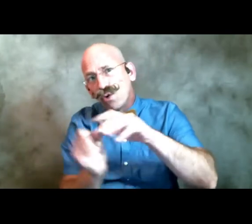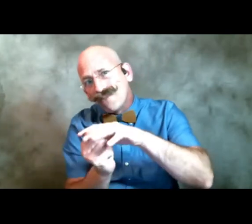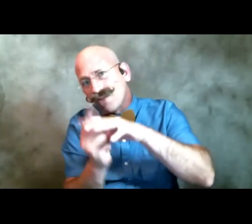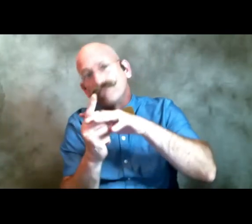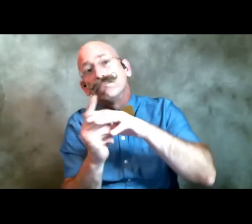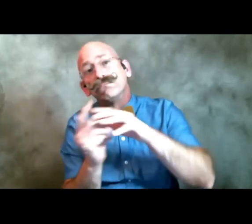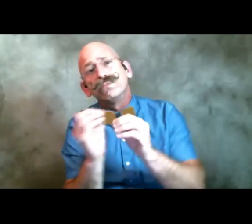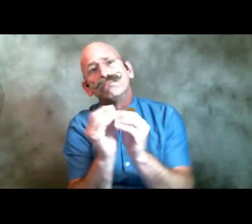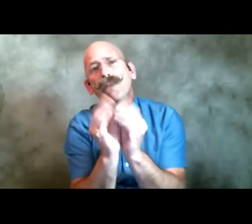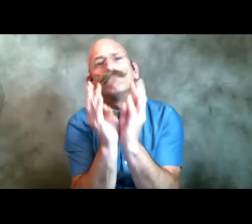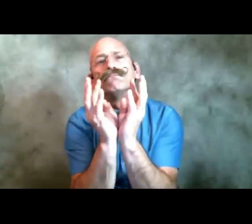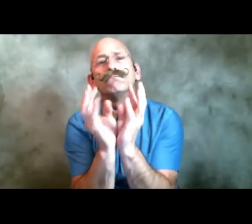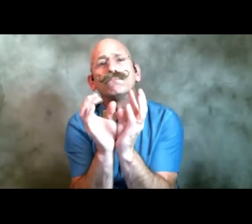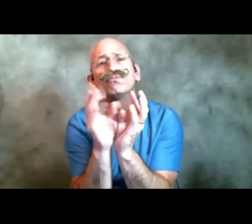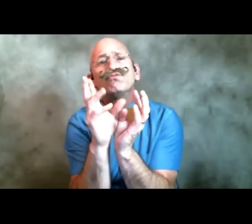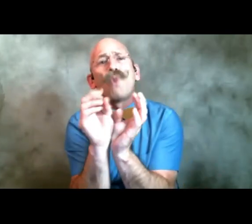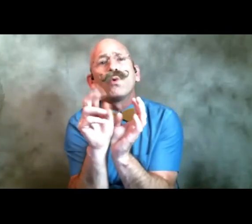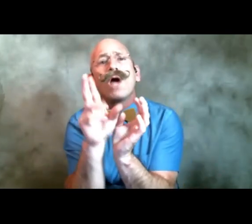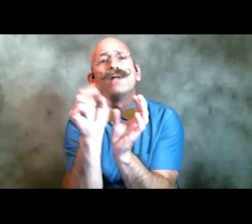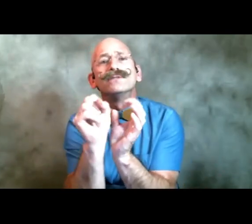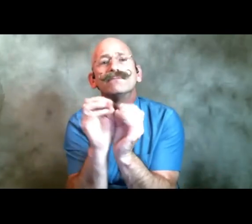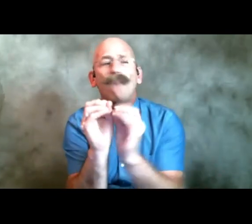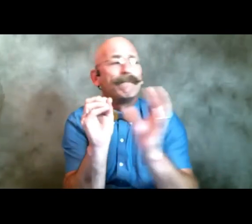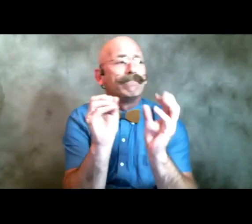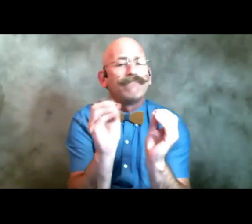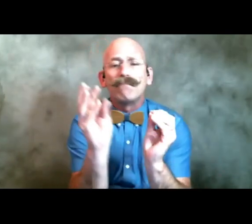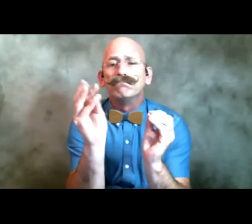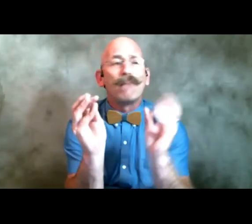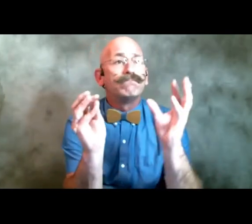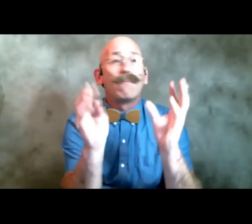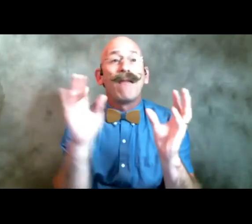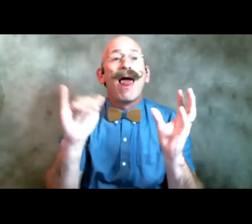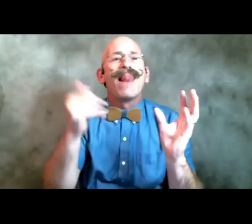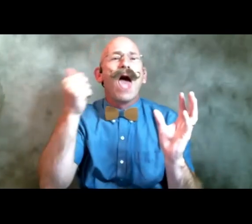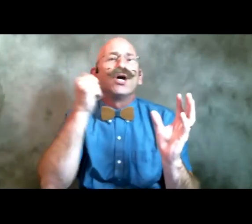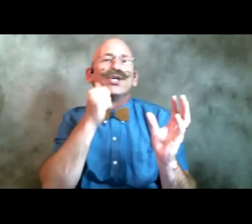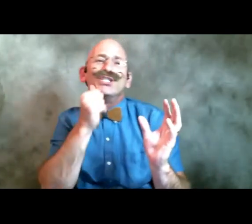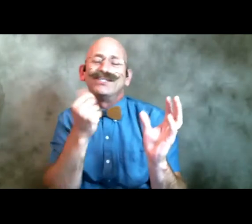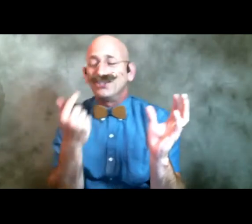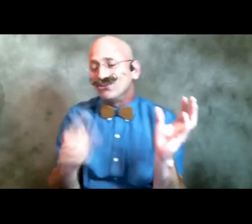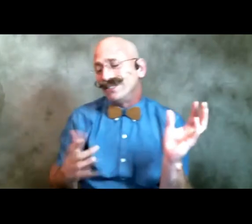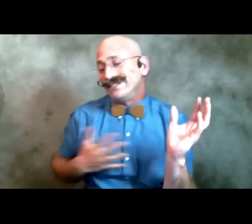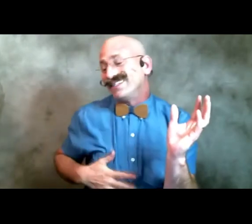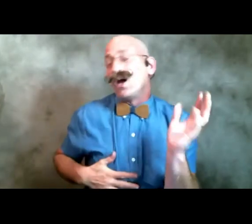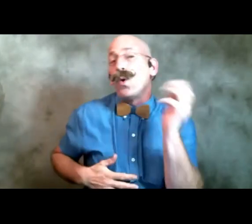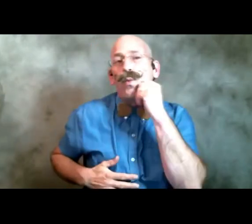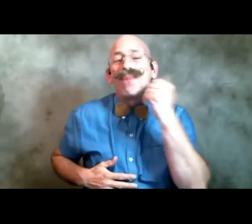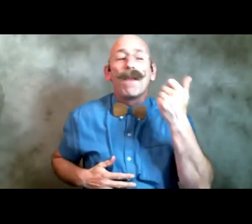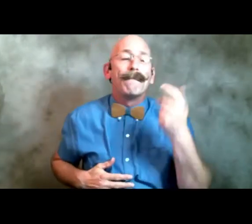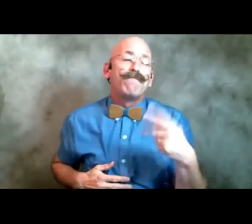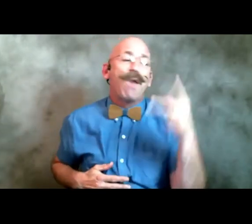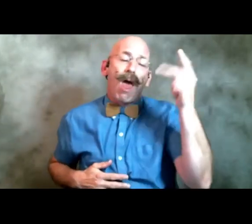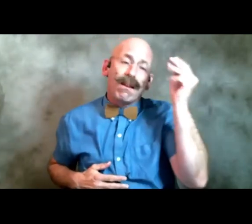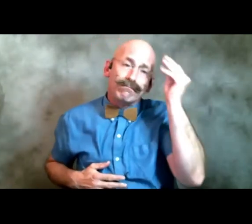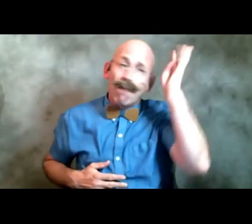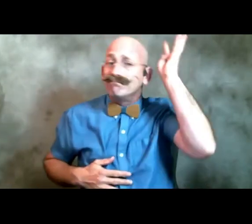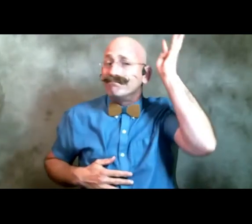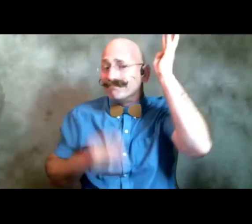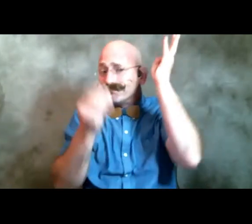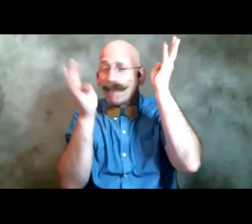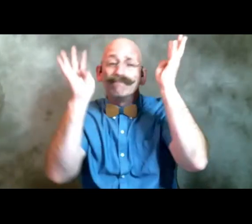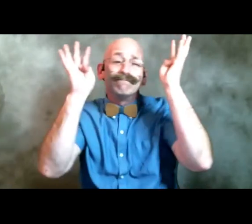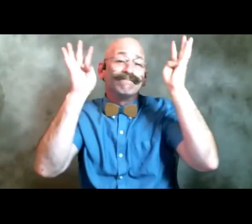up like green girls wearing purple construction paper crowns and their unknowing